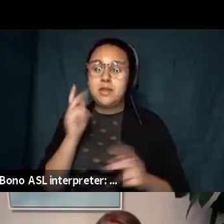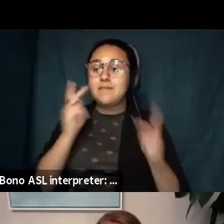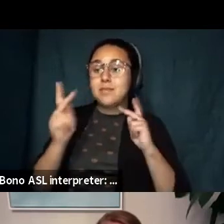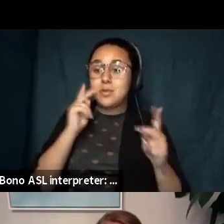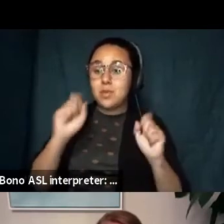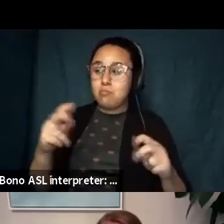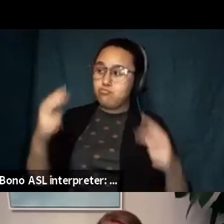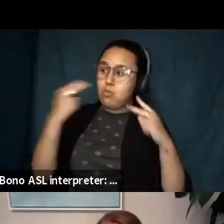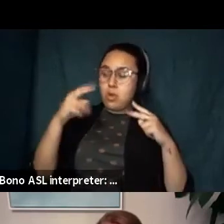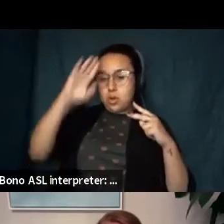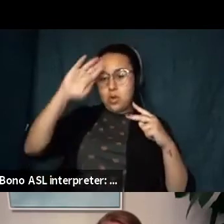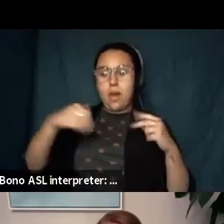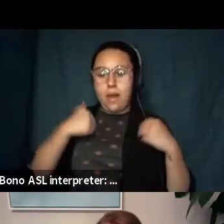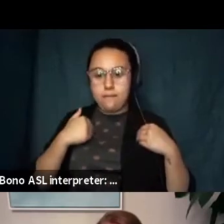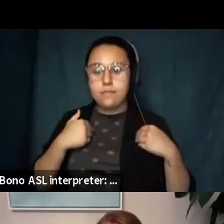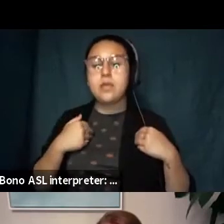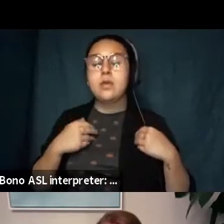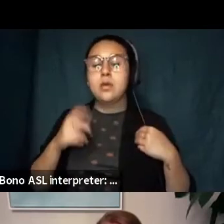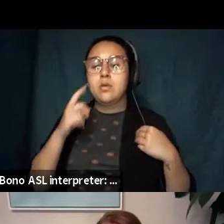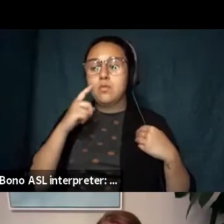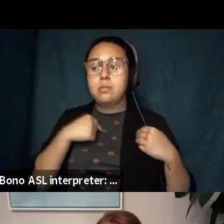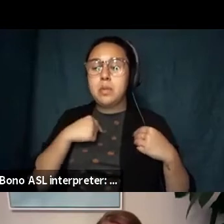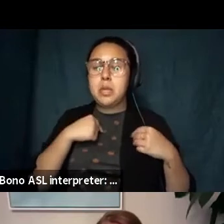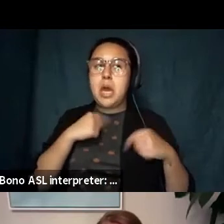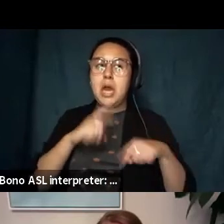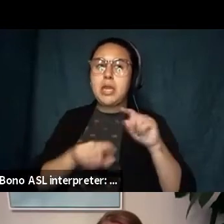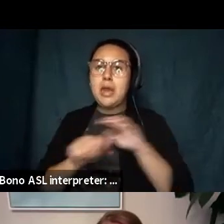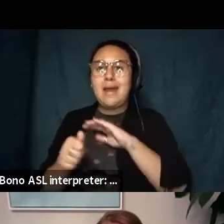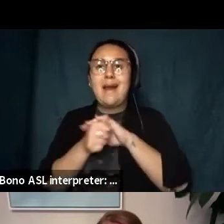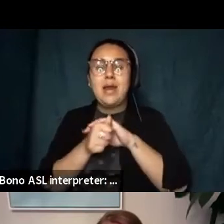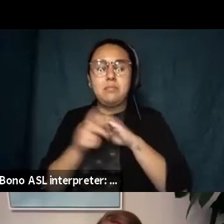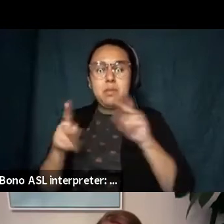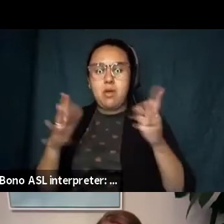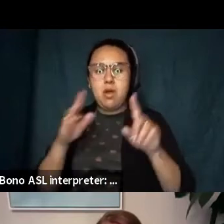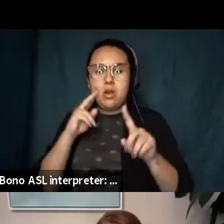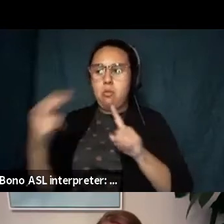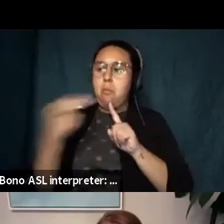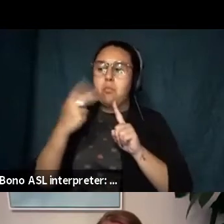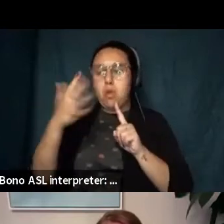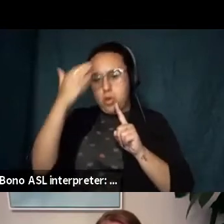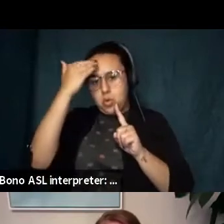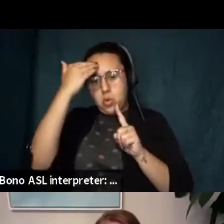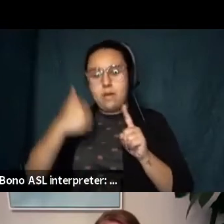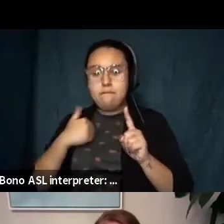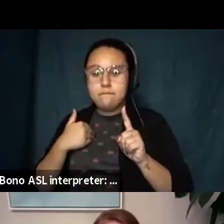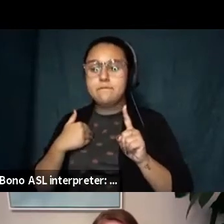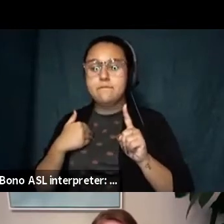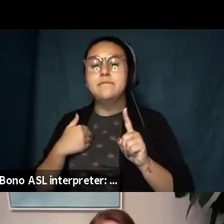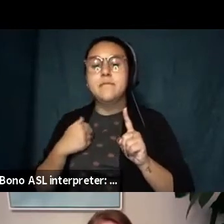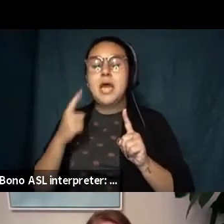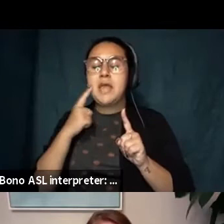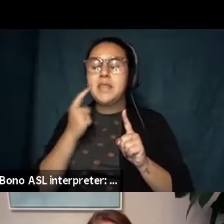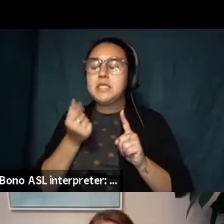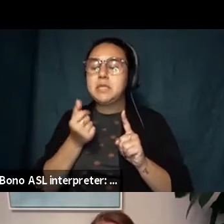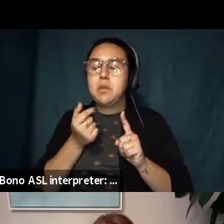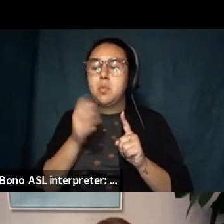disclosure is kind of always made for me and sometimes that's complicated and sometimes it's also i think a kind of a strange kind of blessing because it's like well